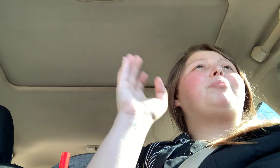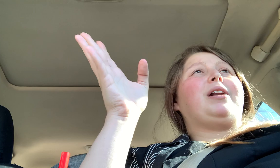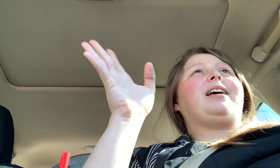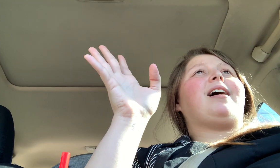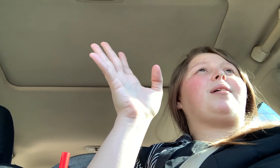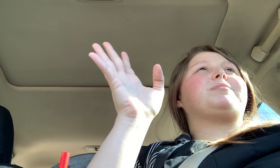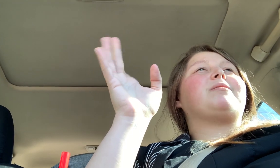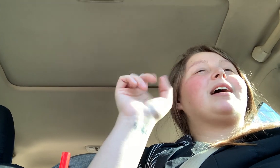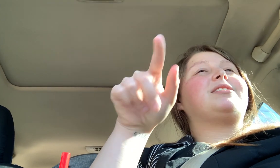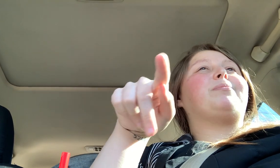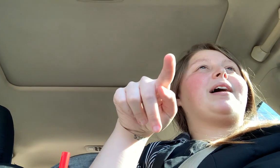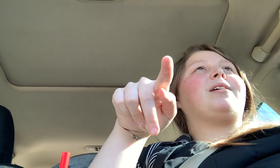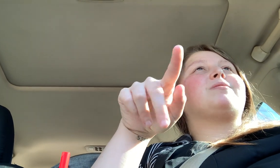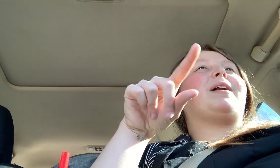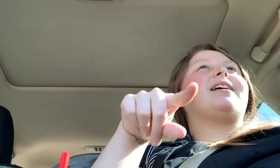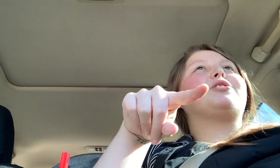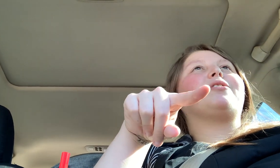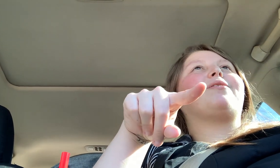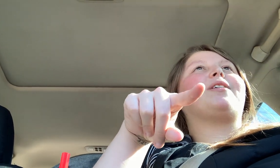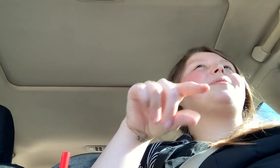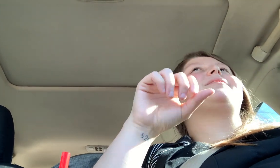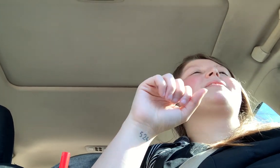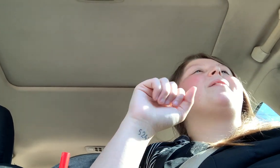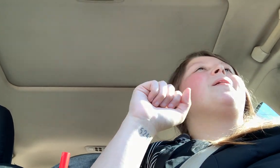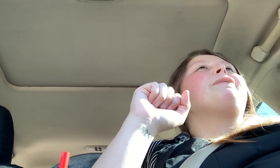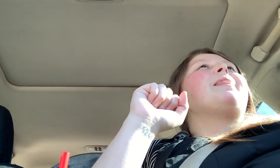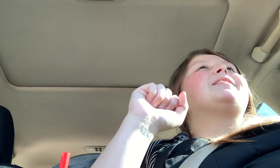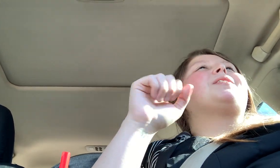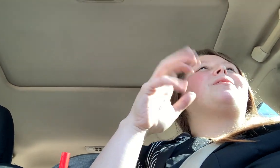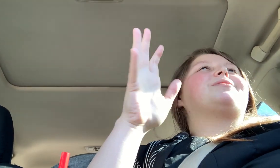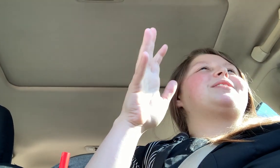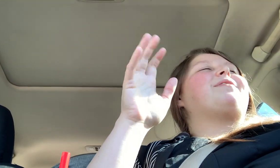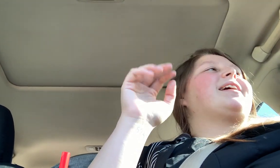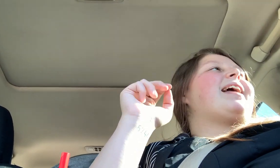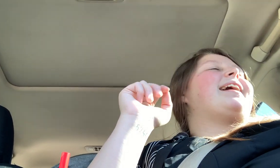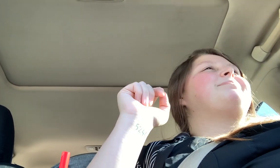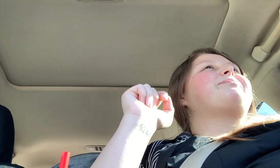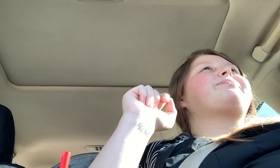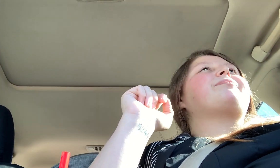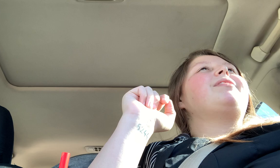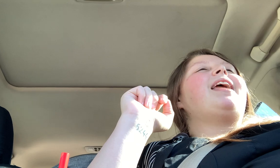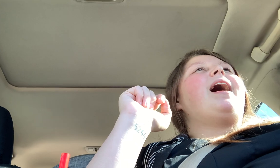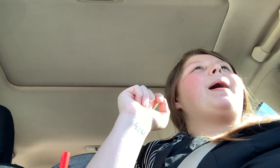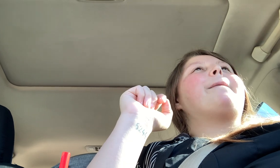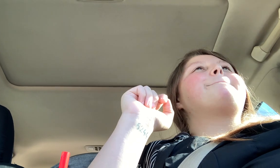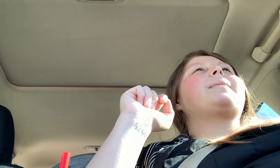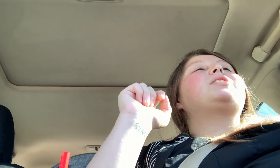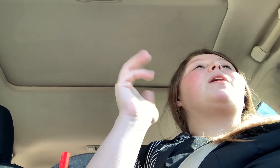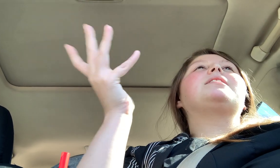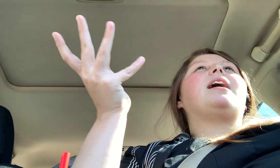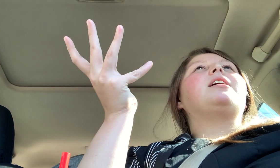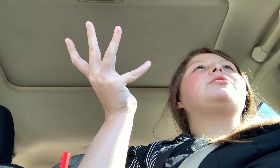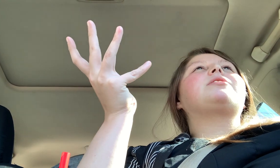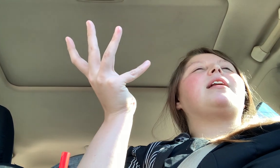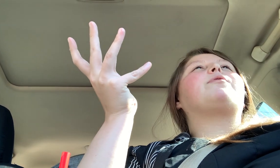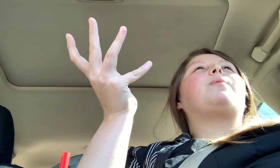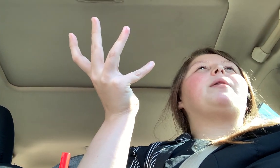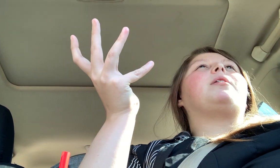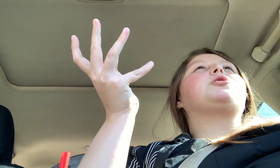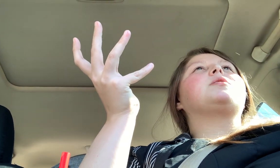pudding cups. I still buy those, but I get the sugar free ones. So stuff like that. Um, so I decided to sign up for Weight Watchers